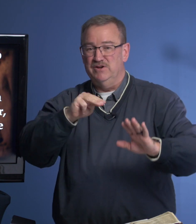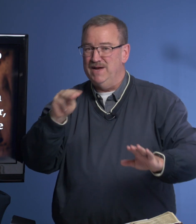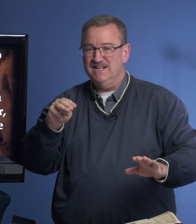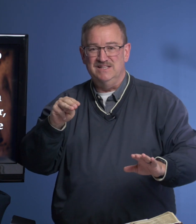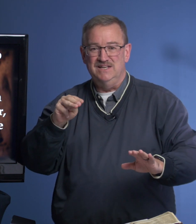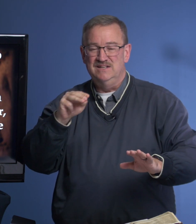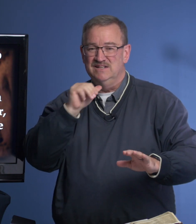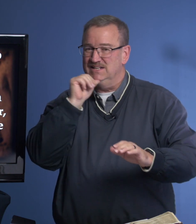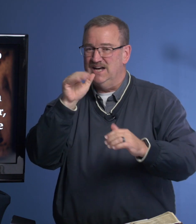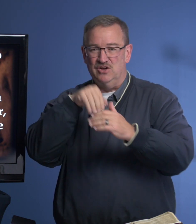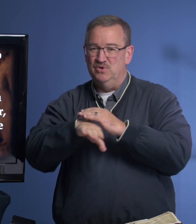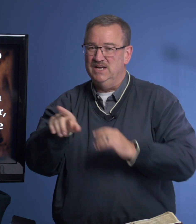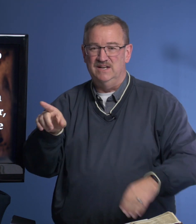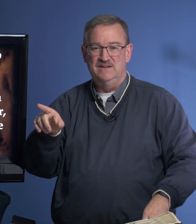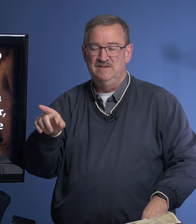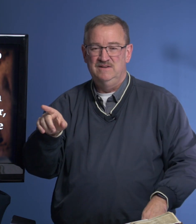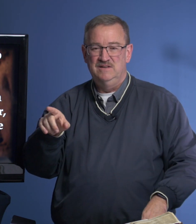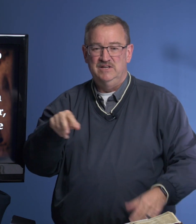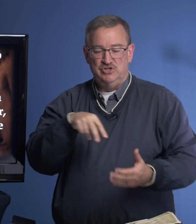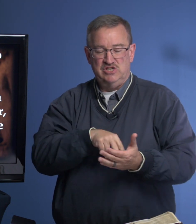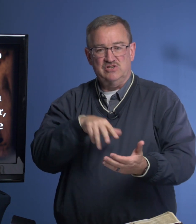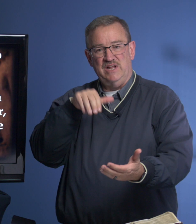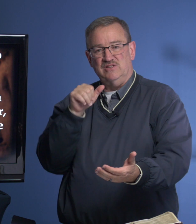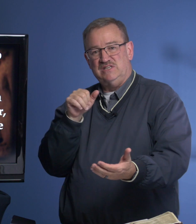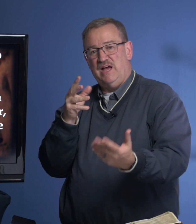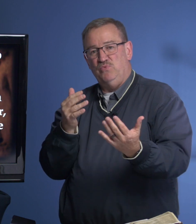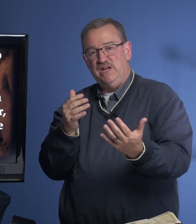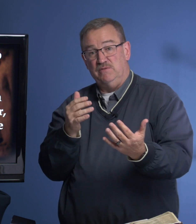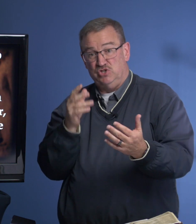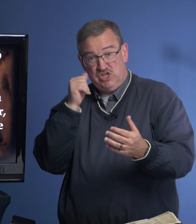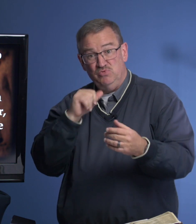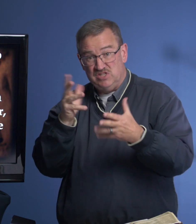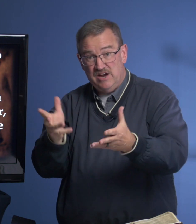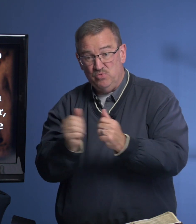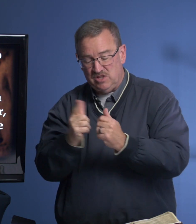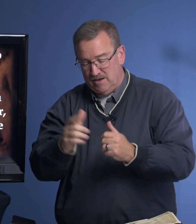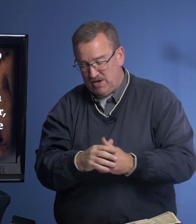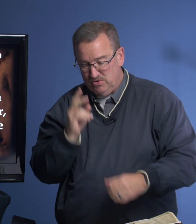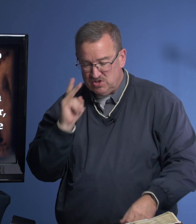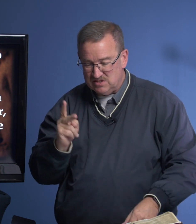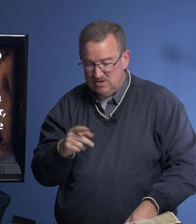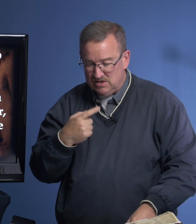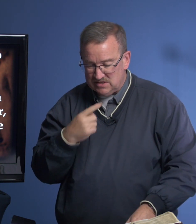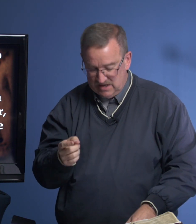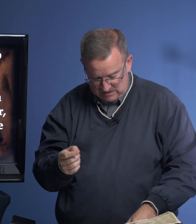Mary Magdalene did not go in. She stood outside waiting. But she was there with them. I want you to see what it says.